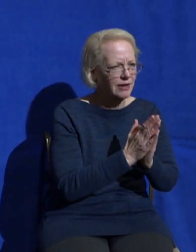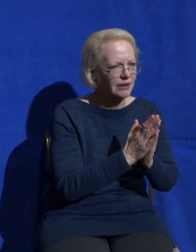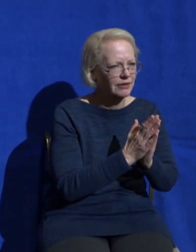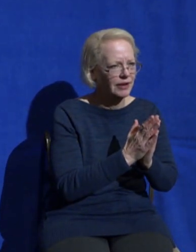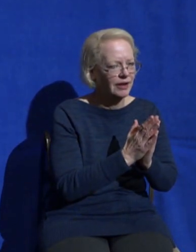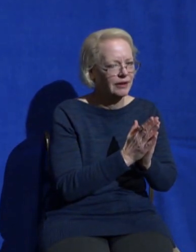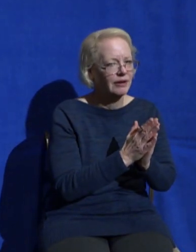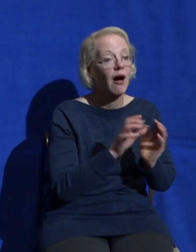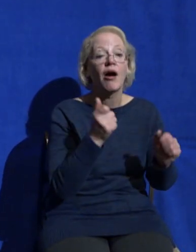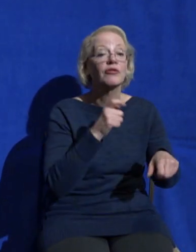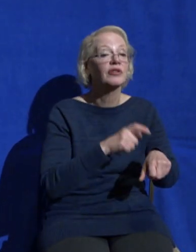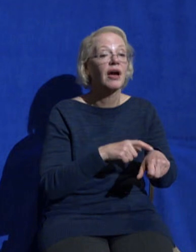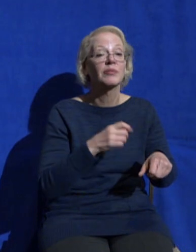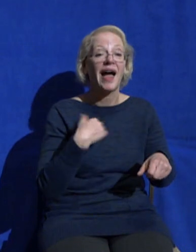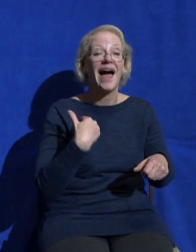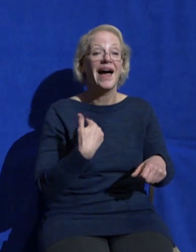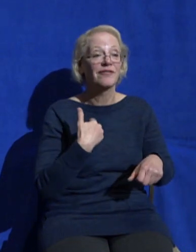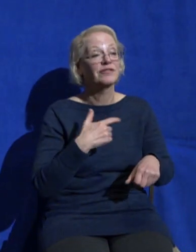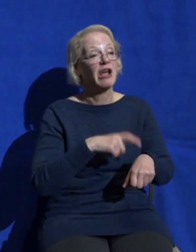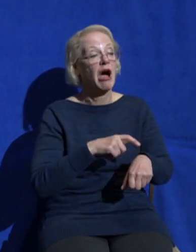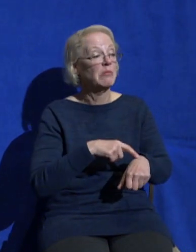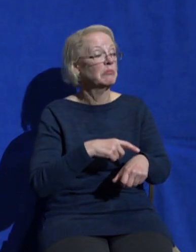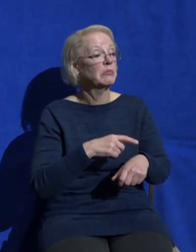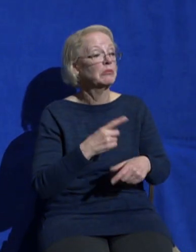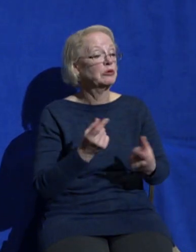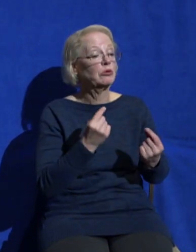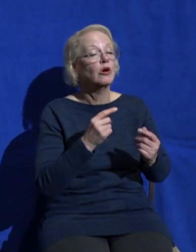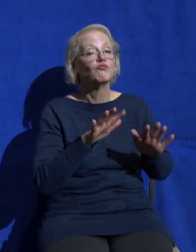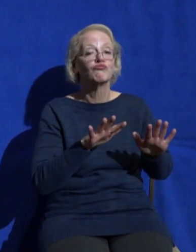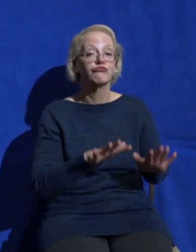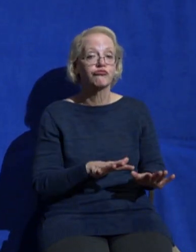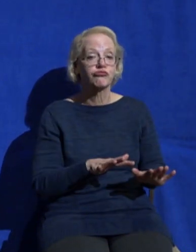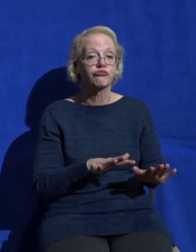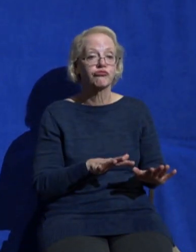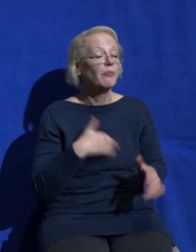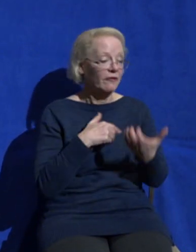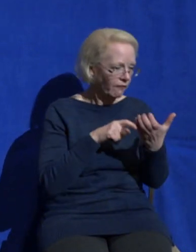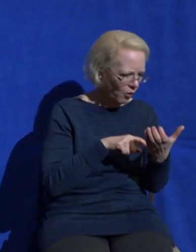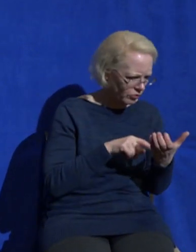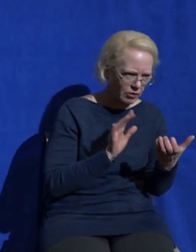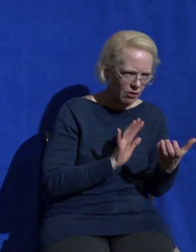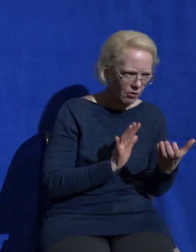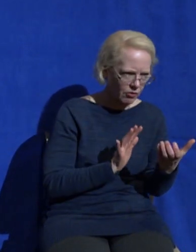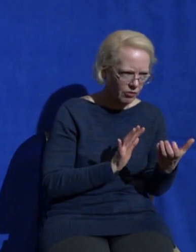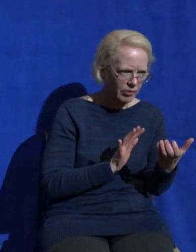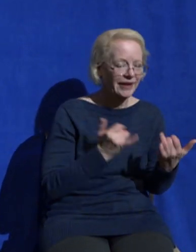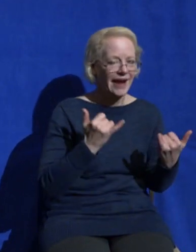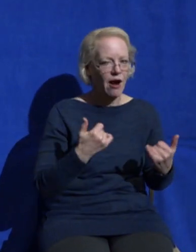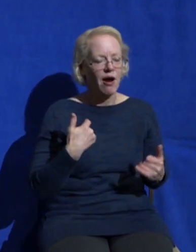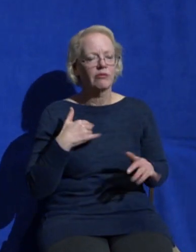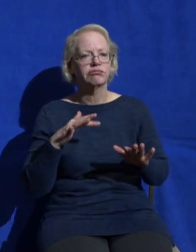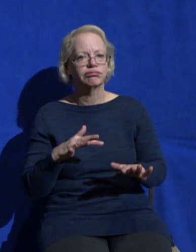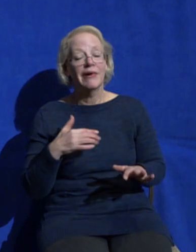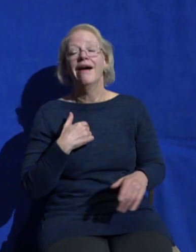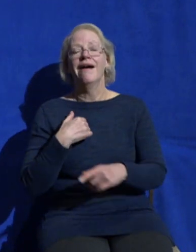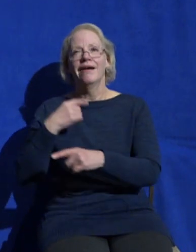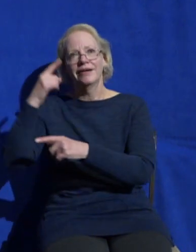I'm saying you're making the goal of your life to enjoy intimacy with your creator